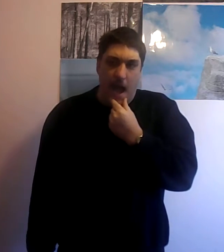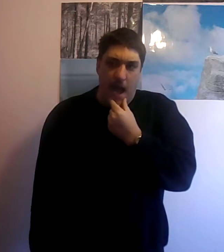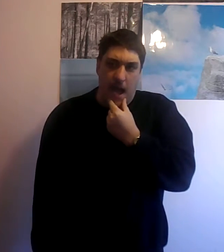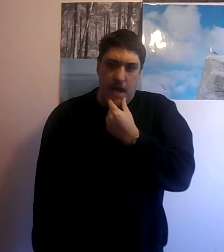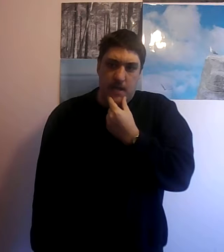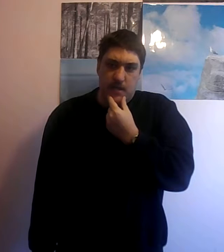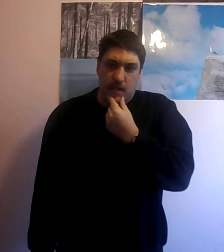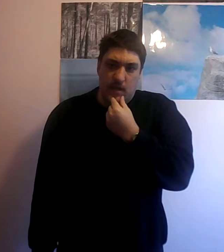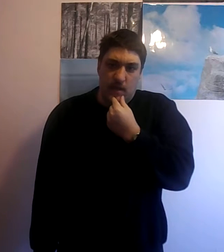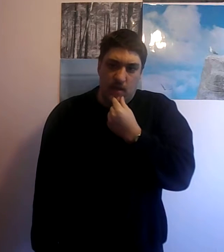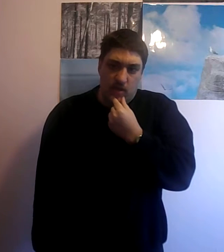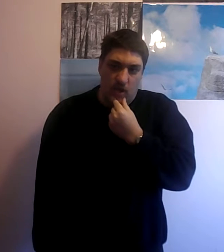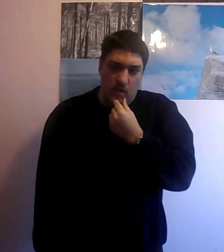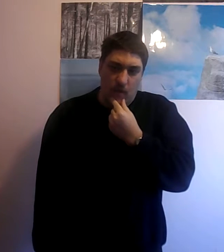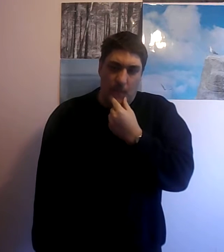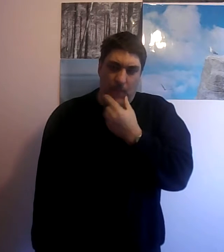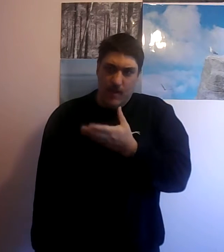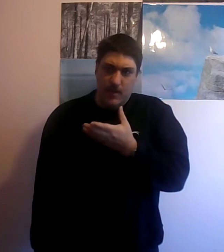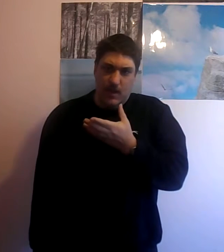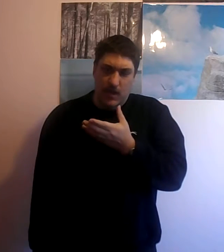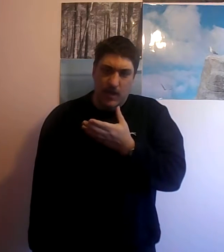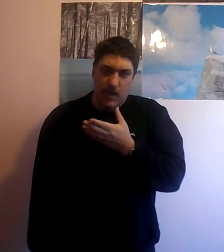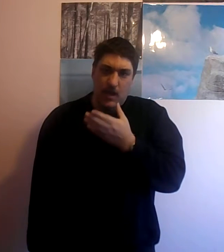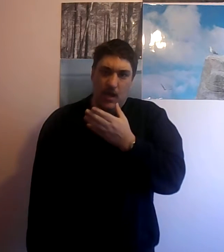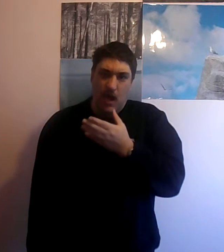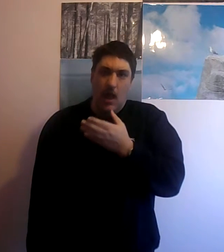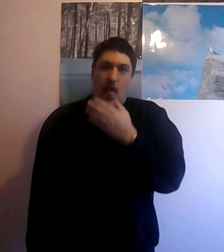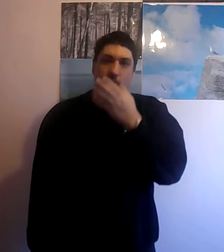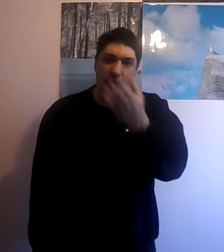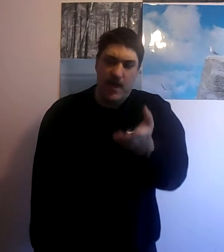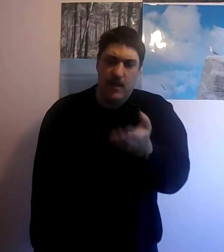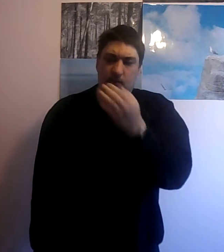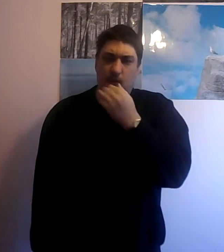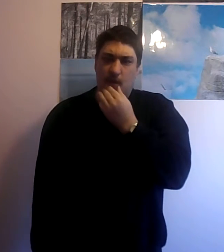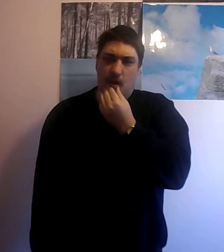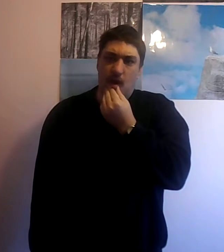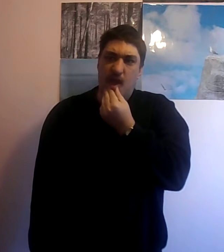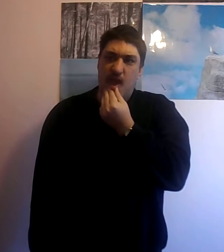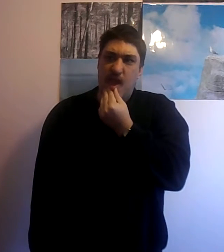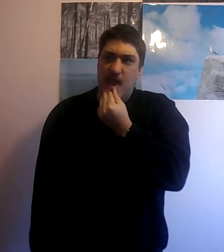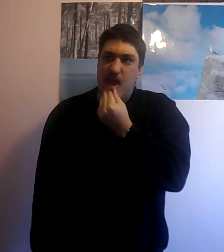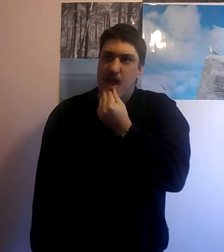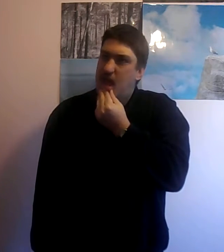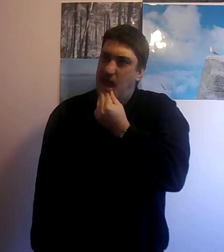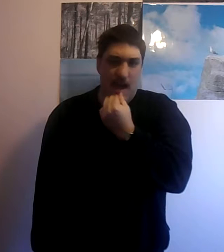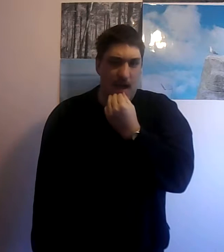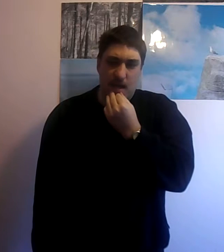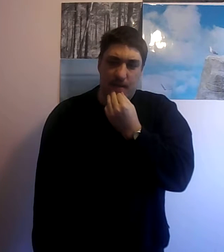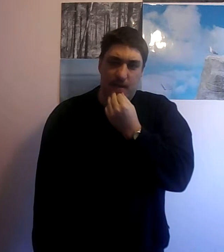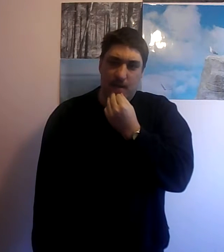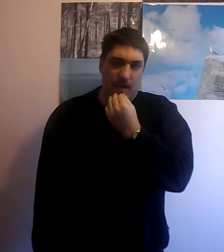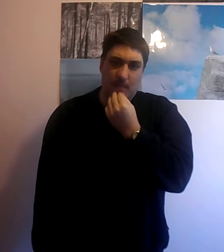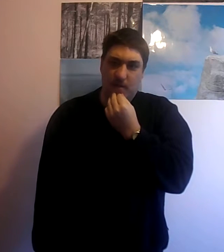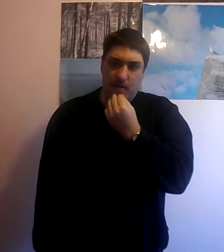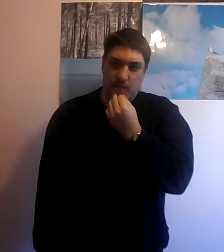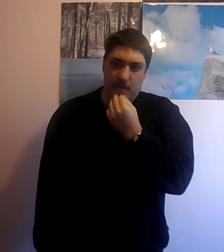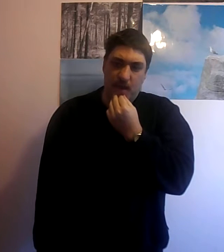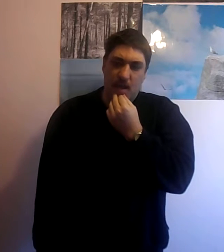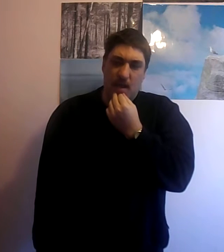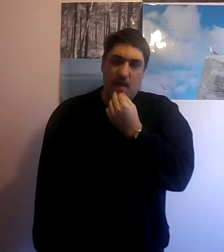so basically they kill you yeah I'm sorry but if